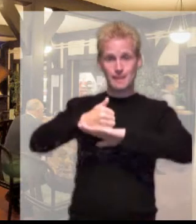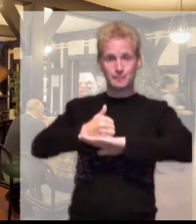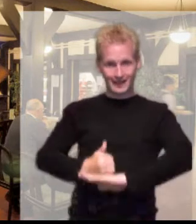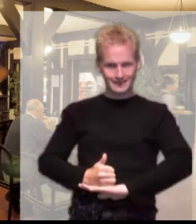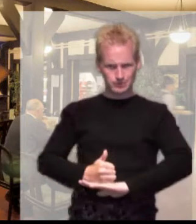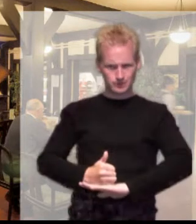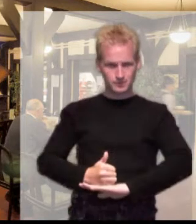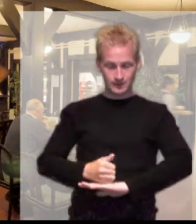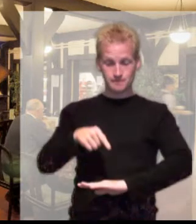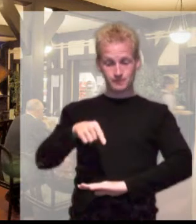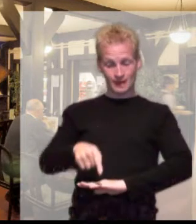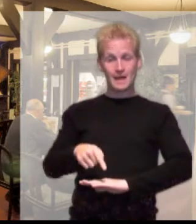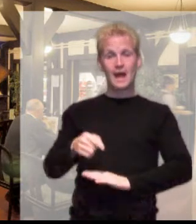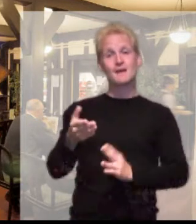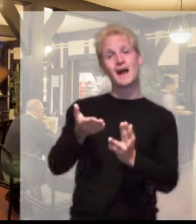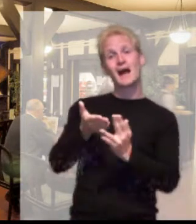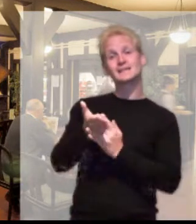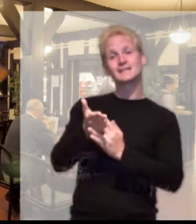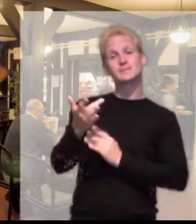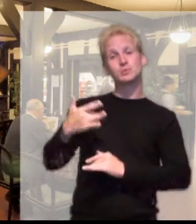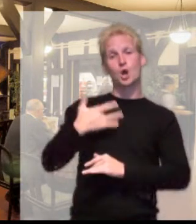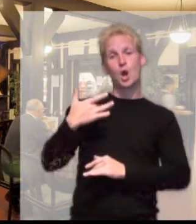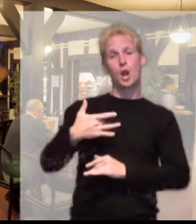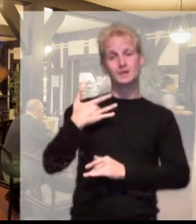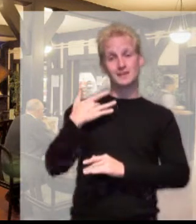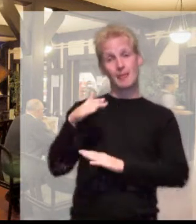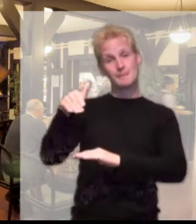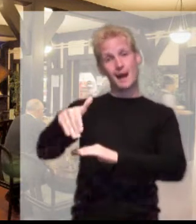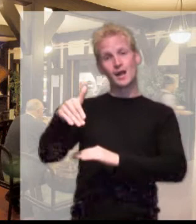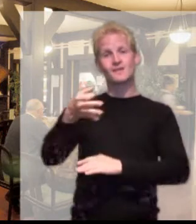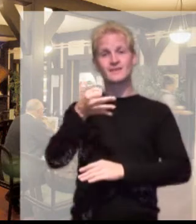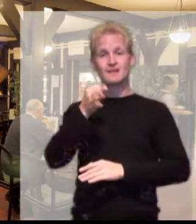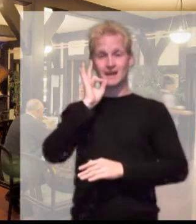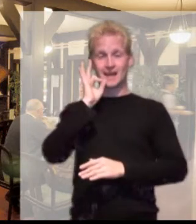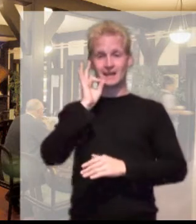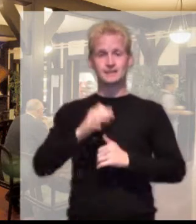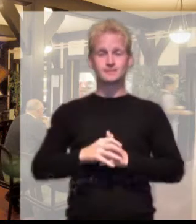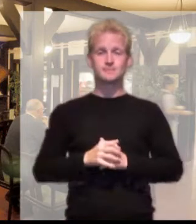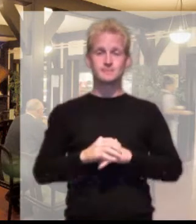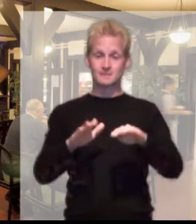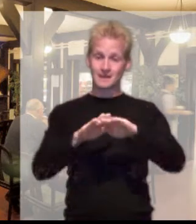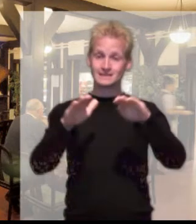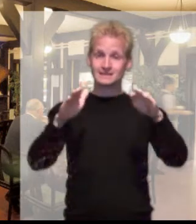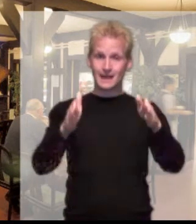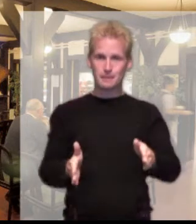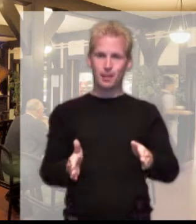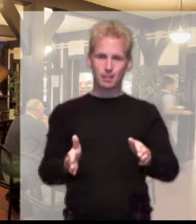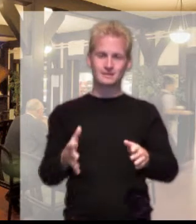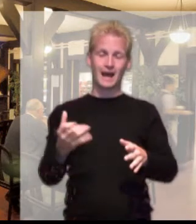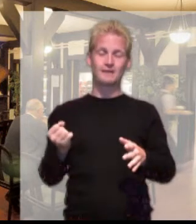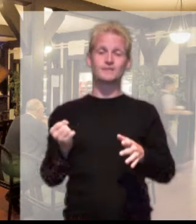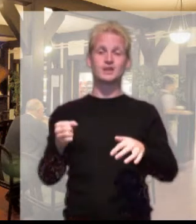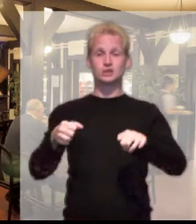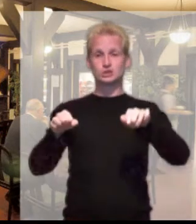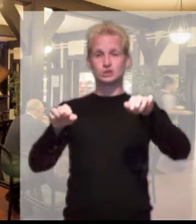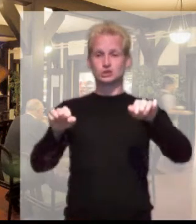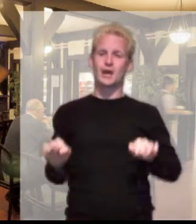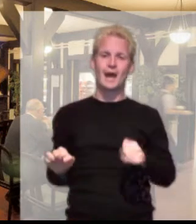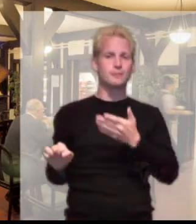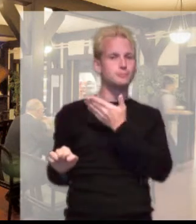accessible toilet at the back of the cafe. The tables in the cafe have free standing chairs with no armrests.